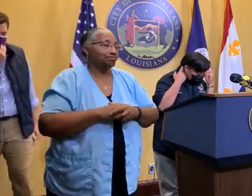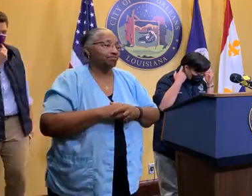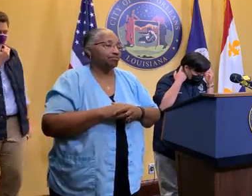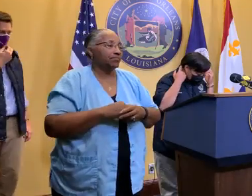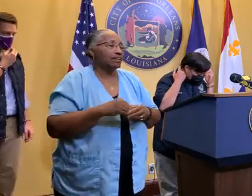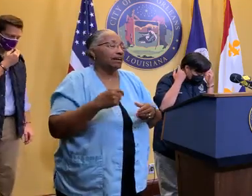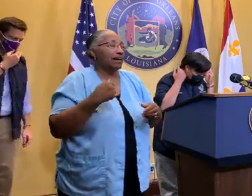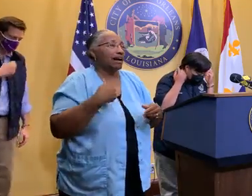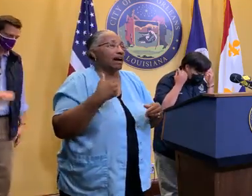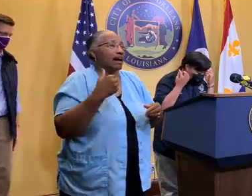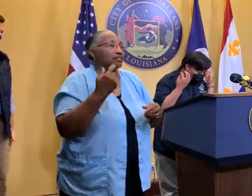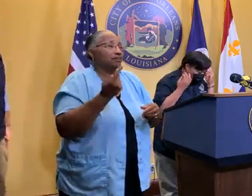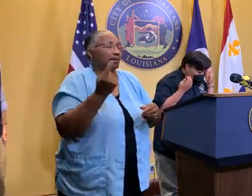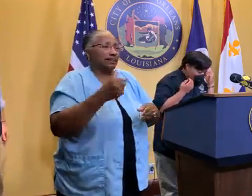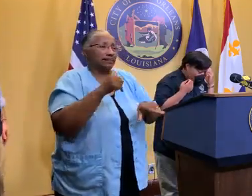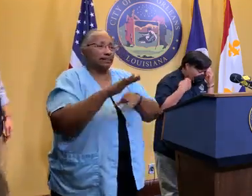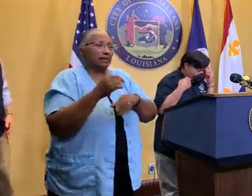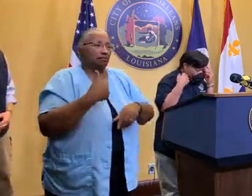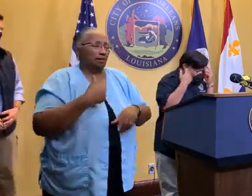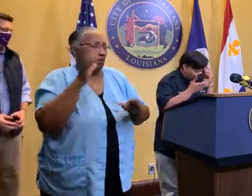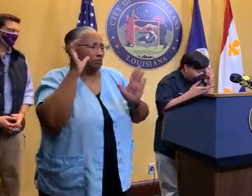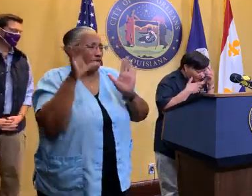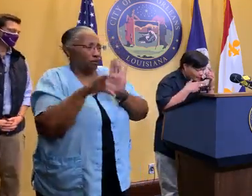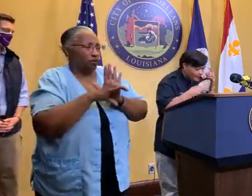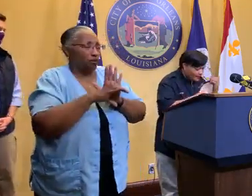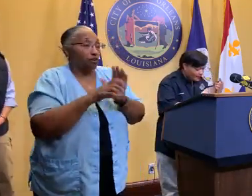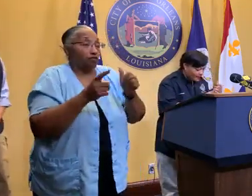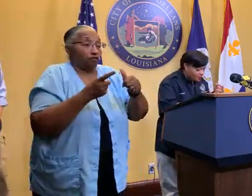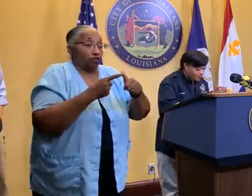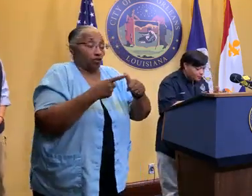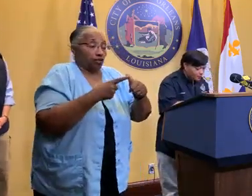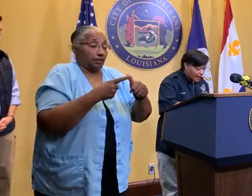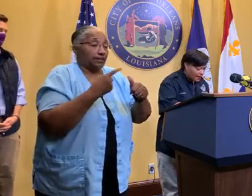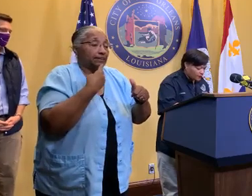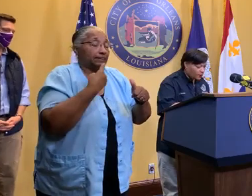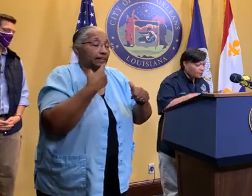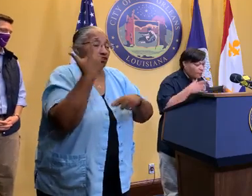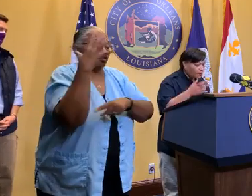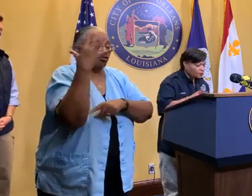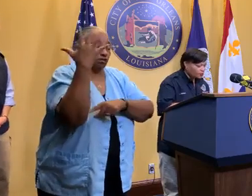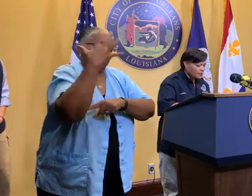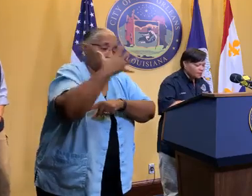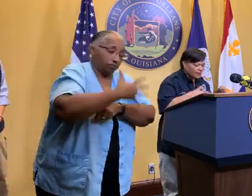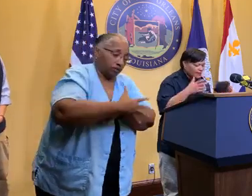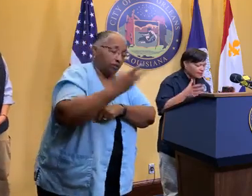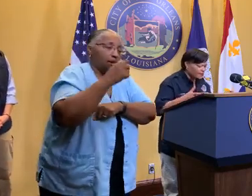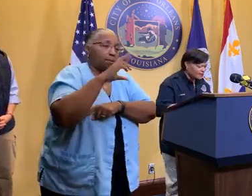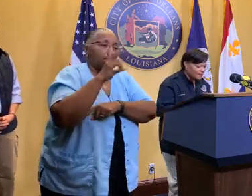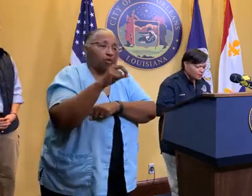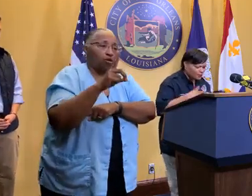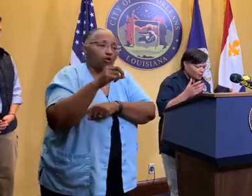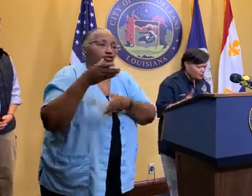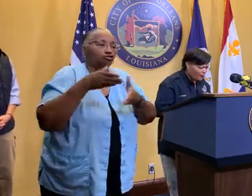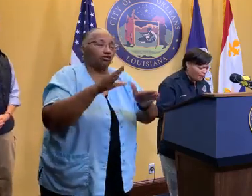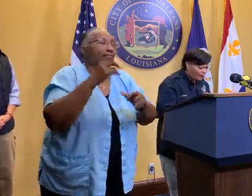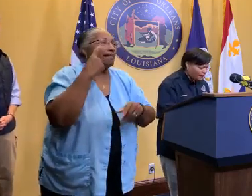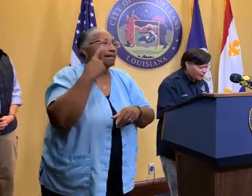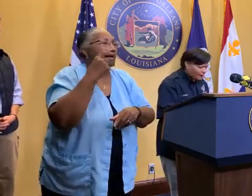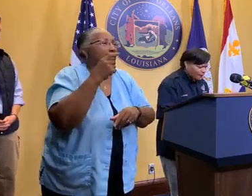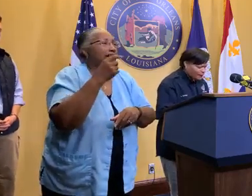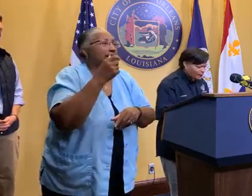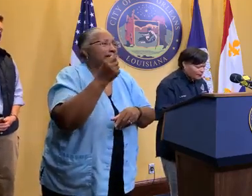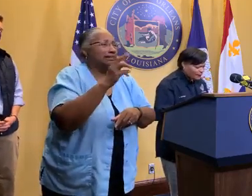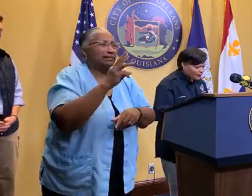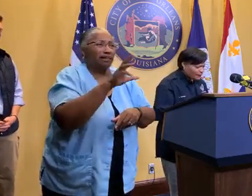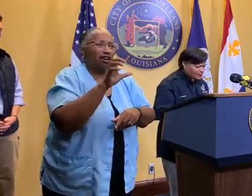me a photo. First, tell me that a tree was down on Broad Street, I think 1600 North Broad.